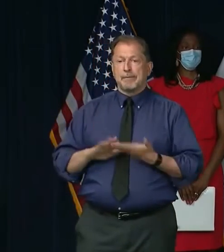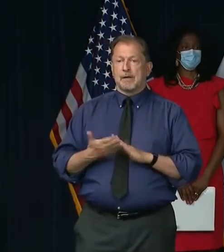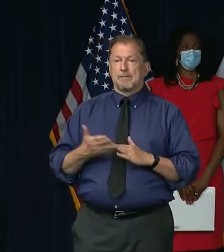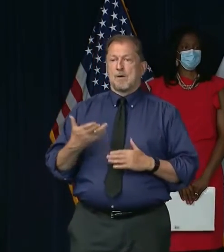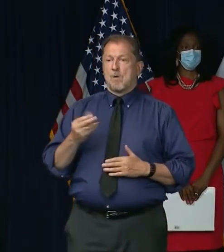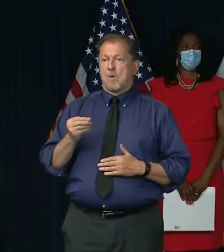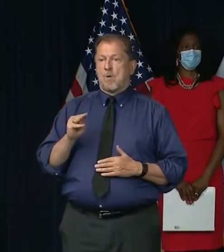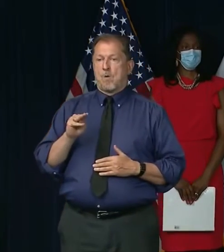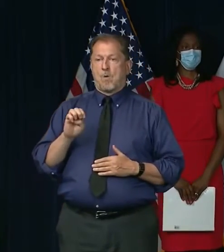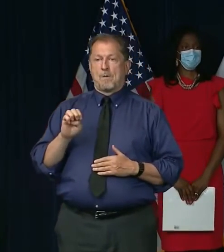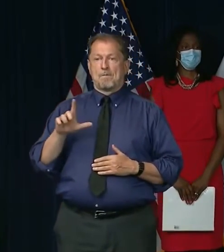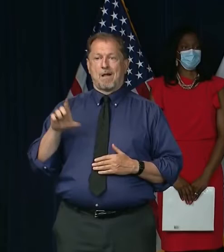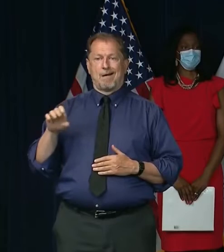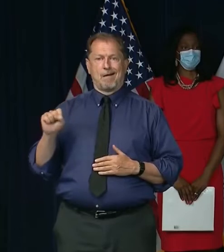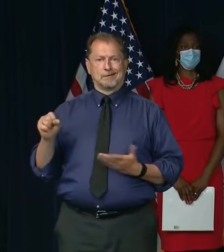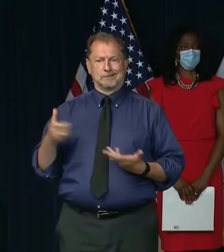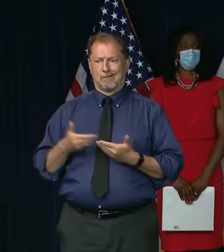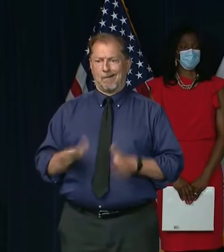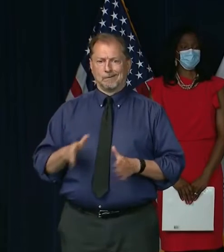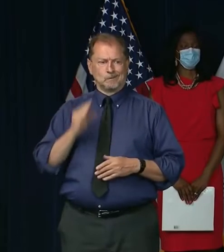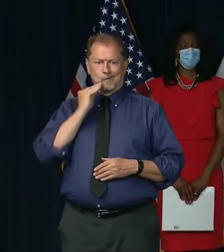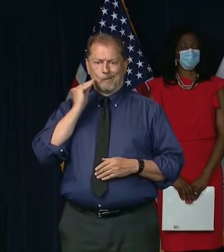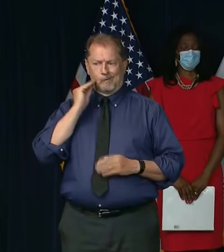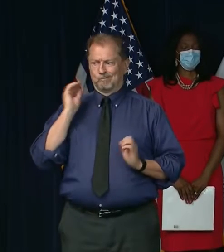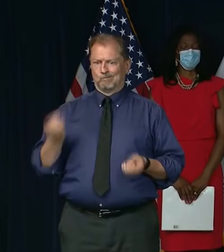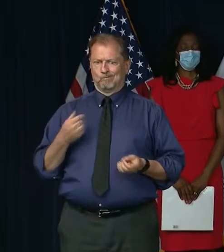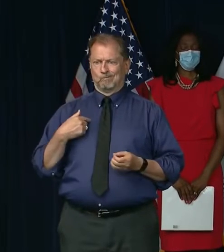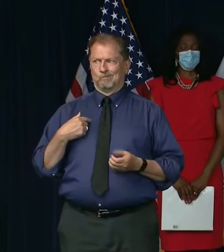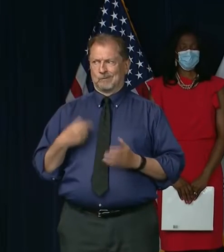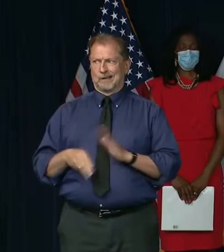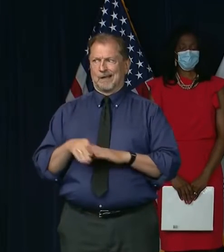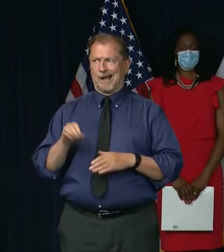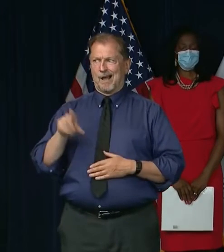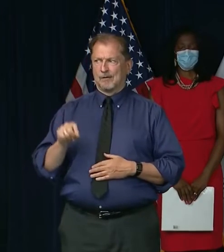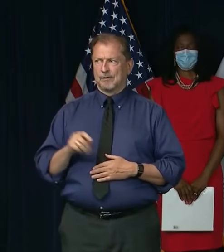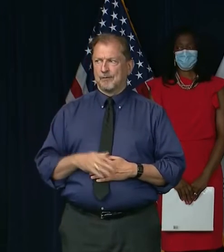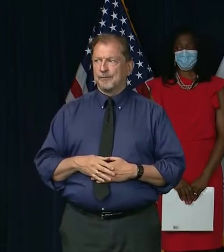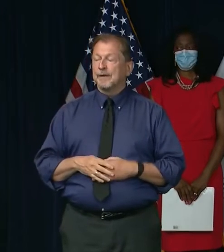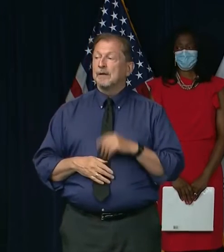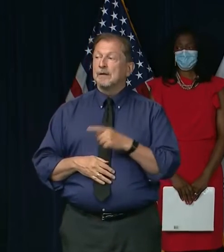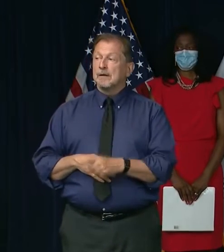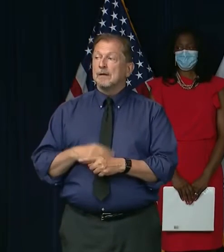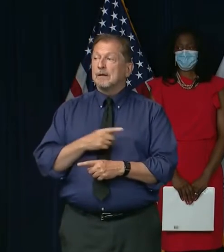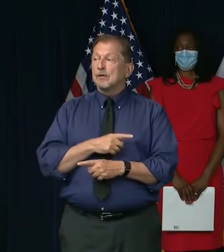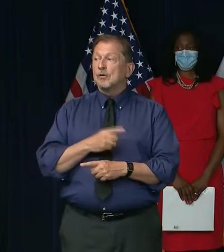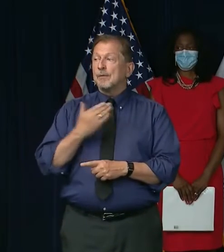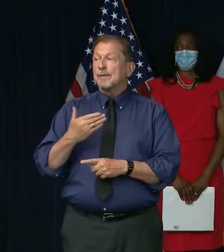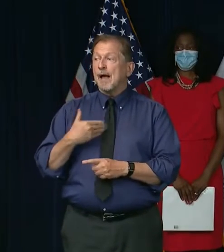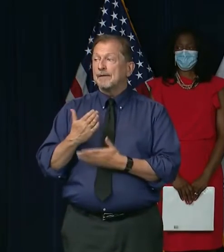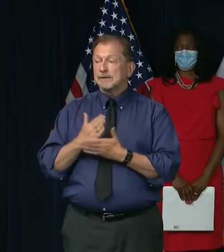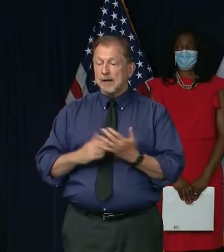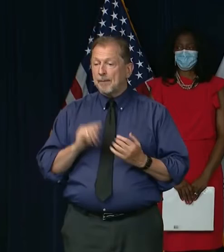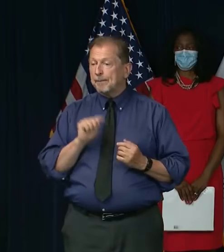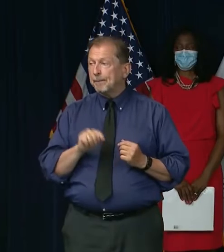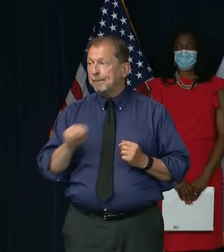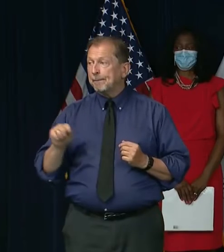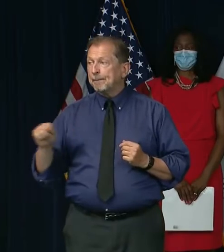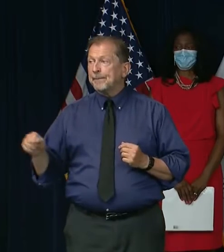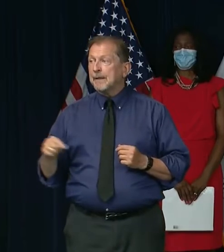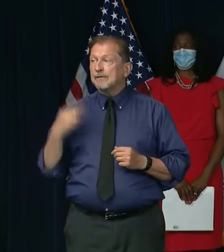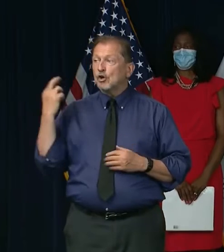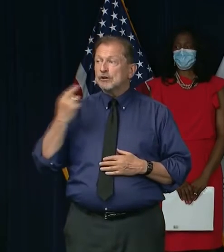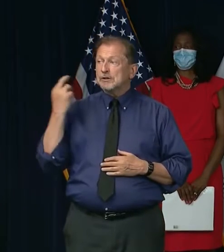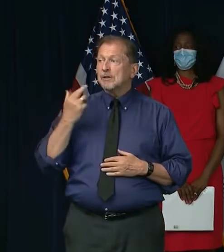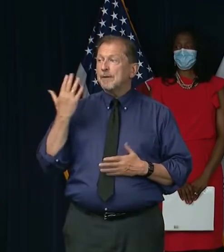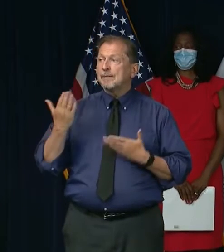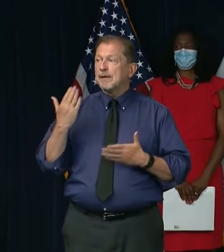in this difficult crisis. Would you be open to carving out exceptions versus a blanket ban, for example, a ban